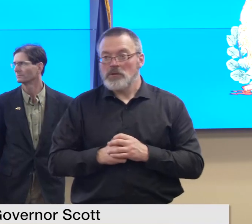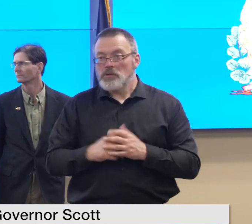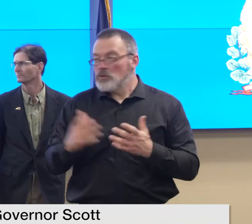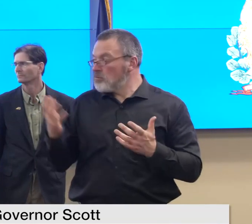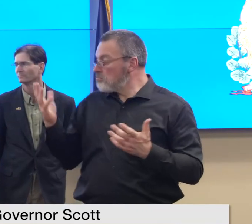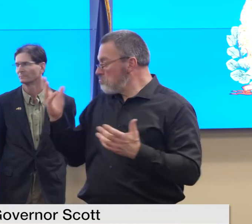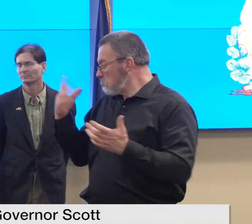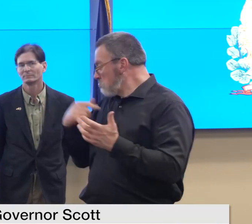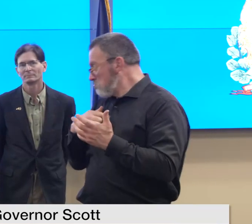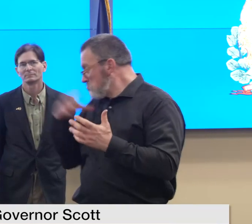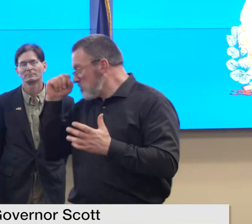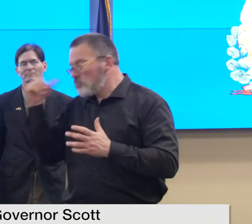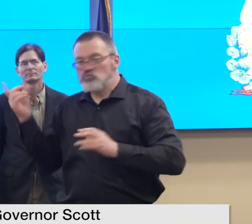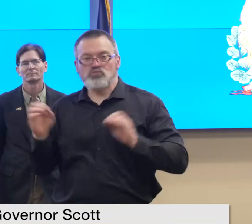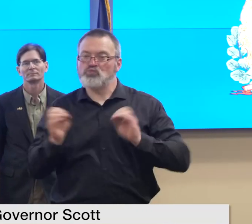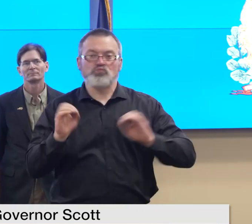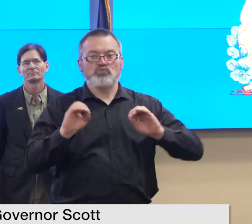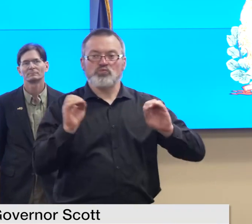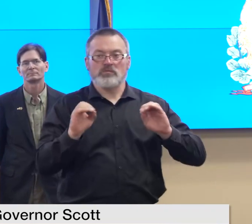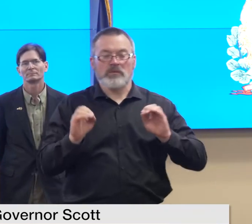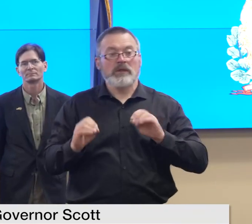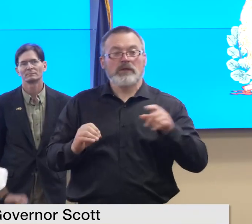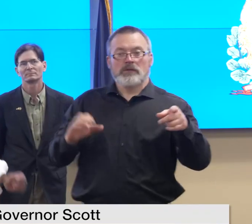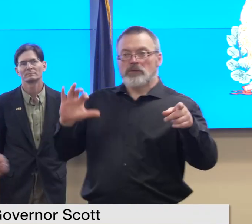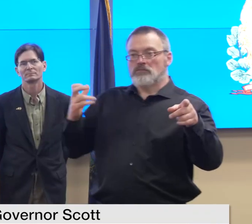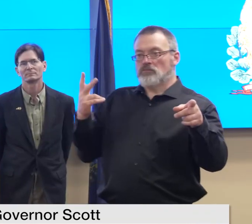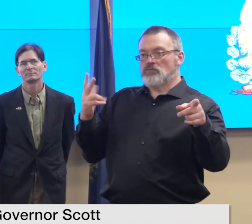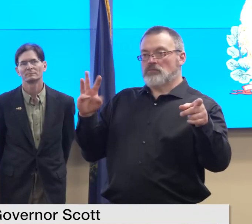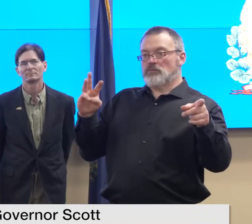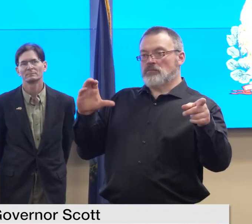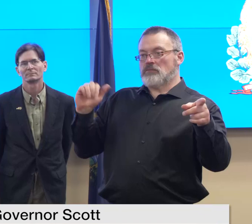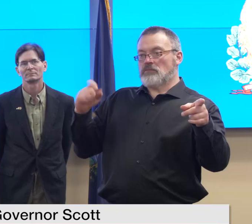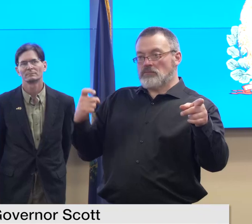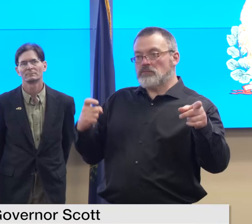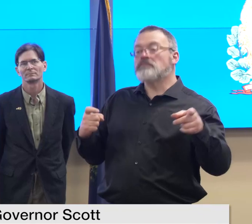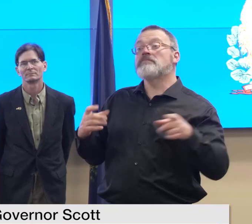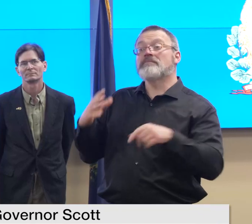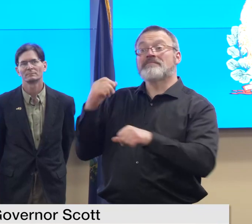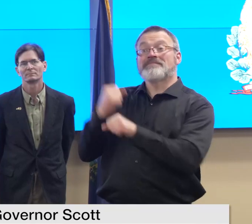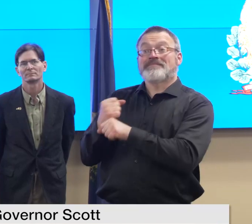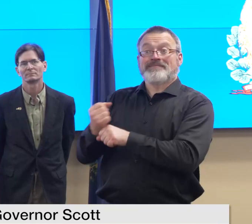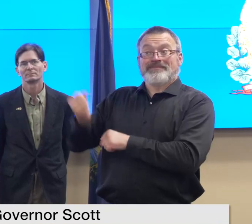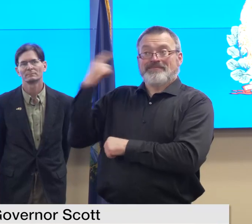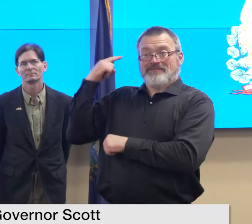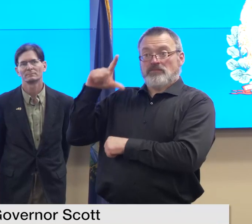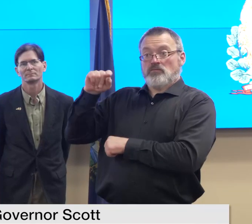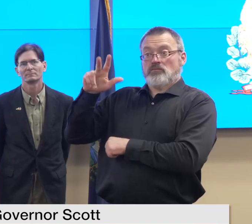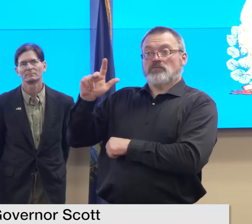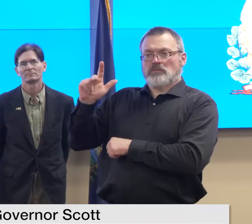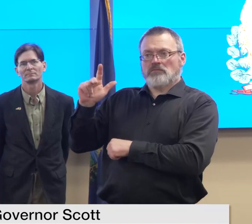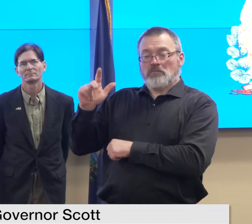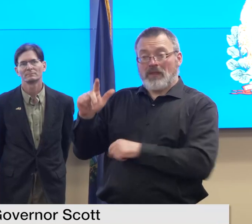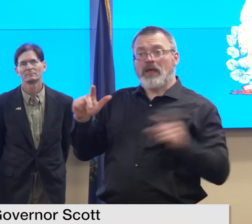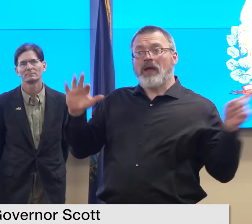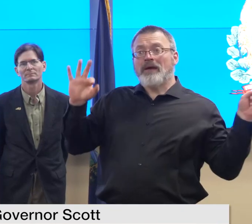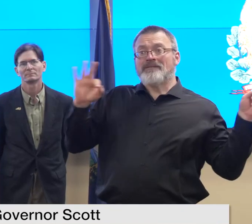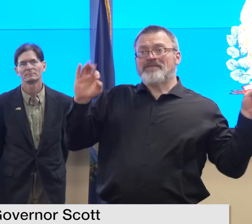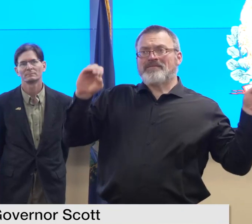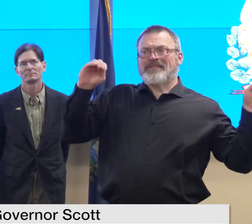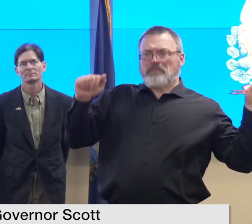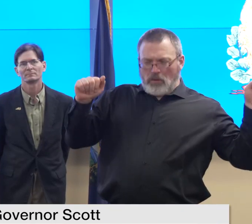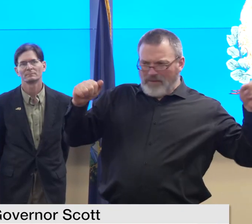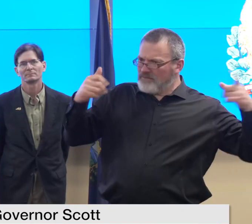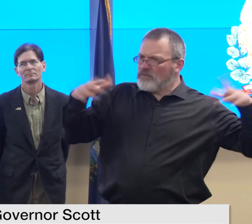governor uh at this time last year it seems like i could be wrong the fema was already doing individual